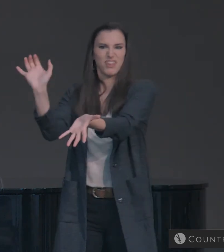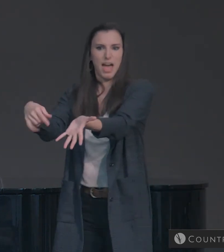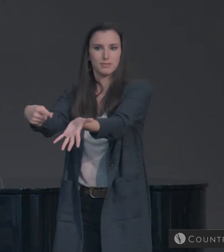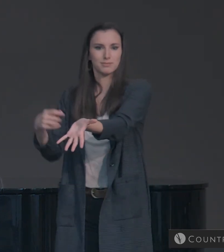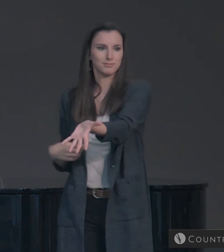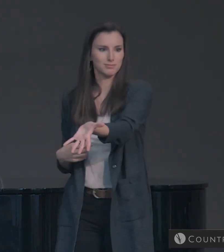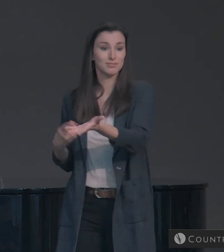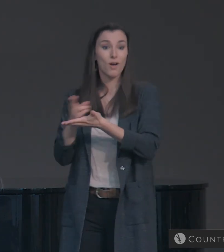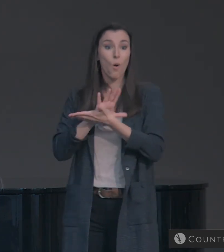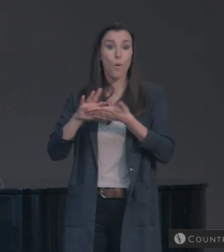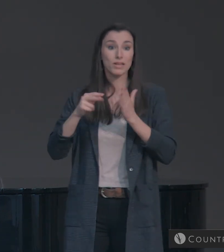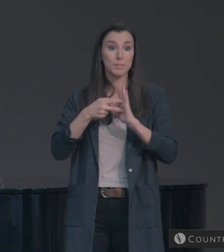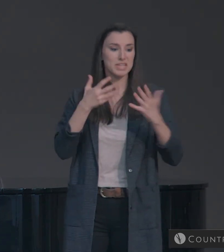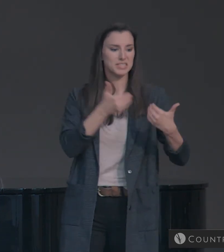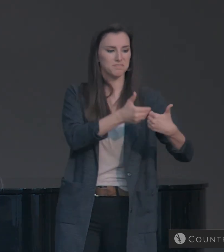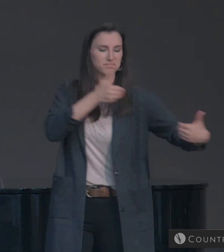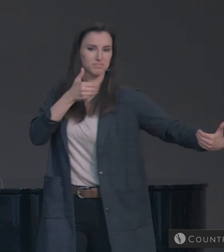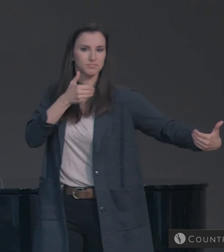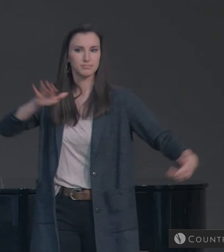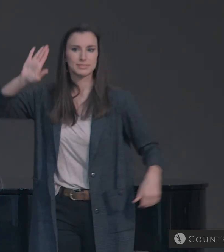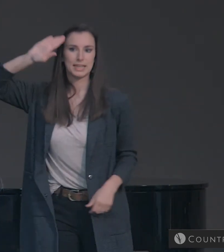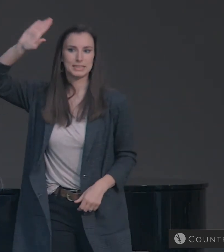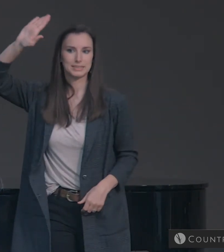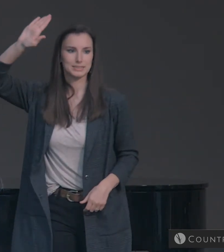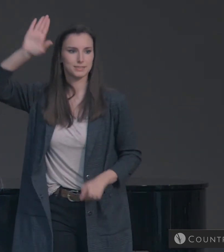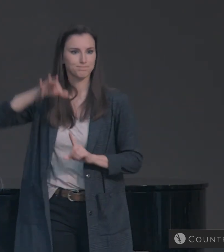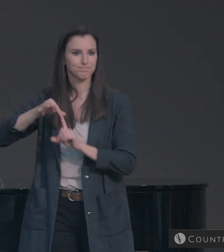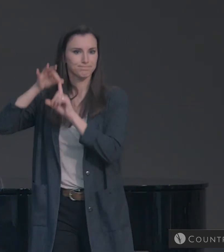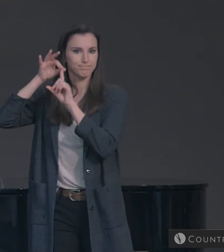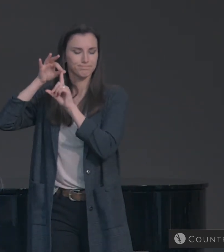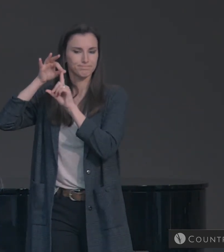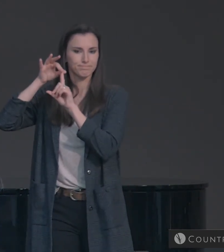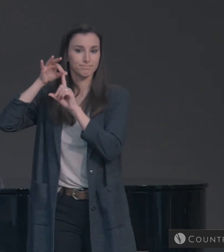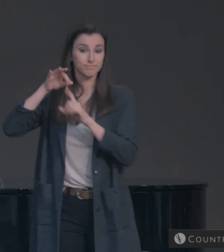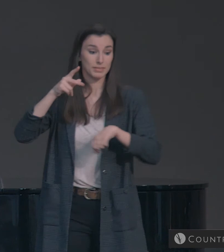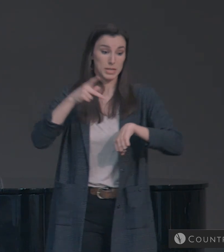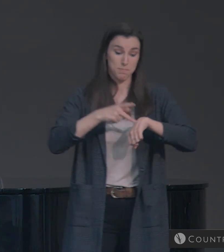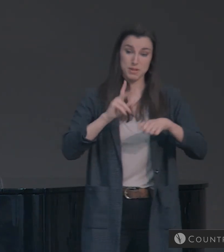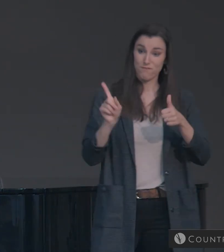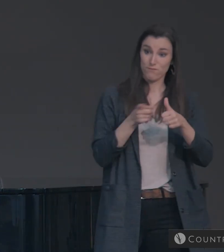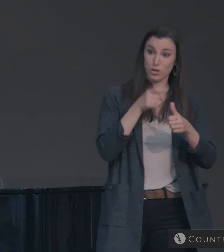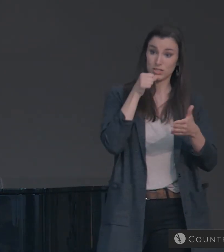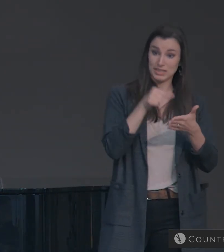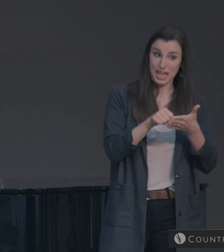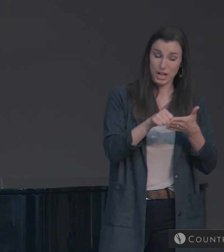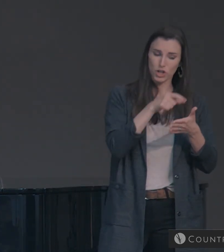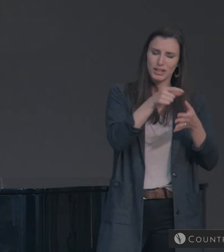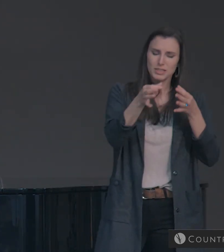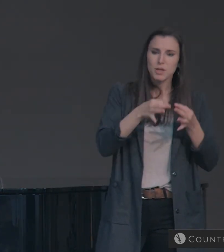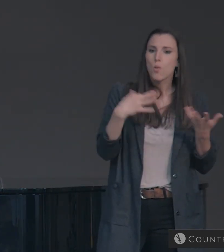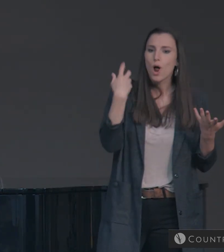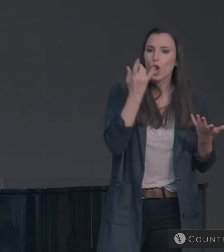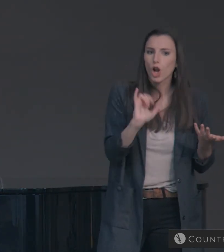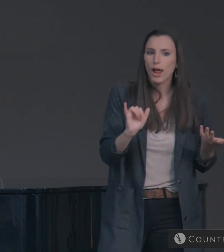set apart. And in Peter's first letter, he showed what that means in daily life. It means